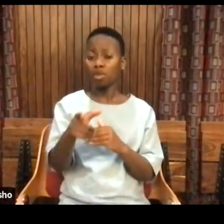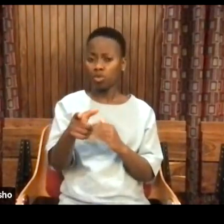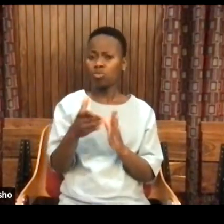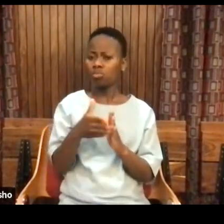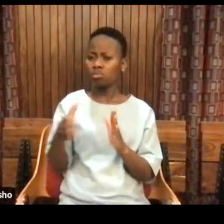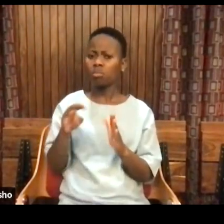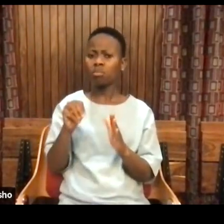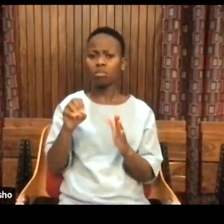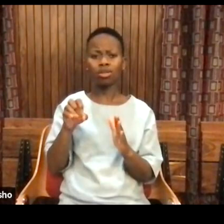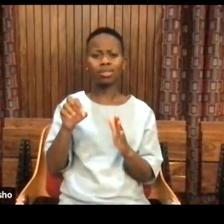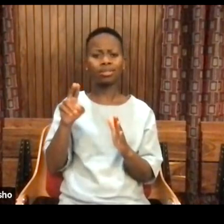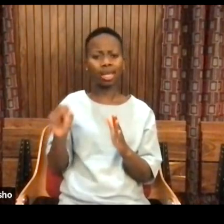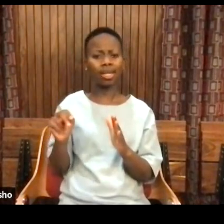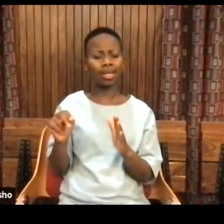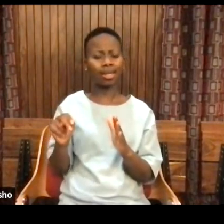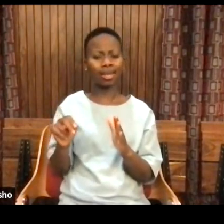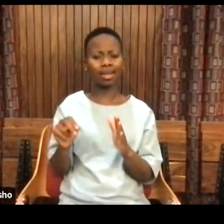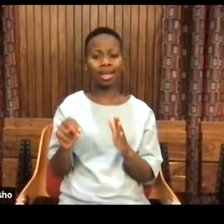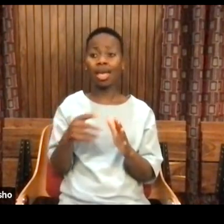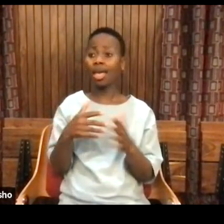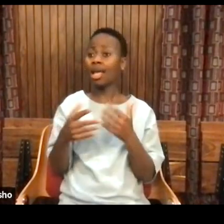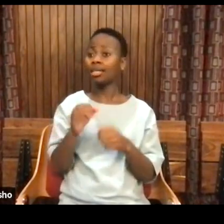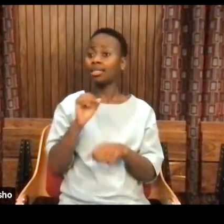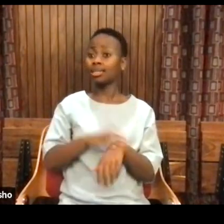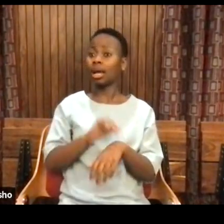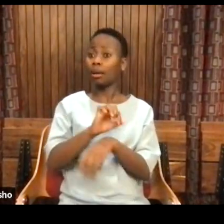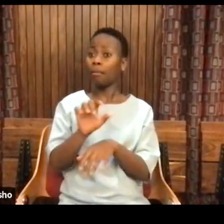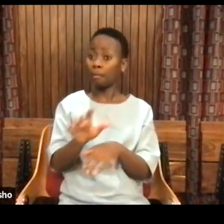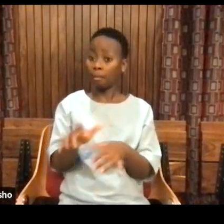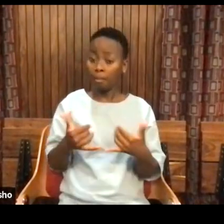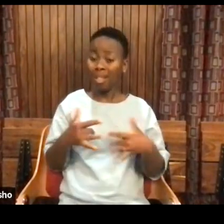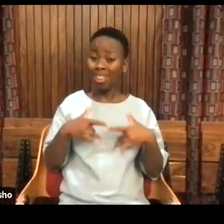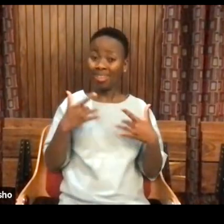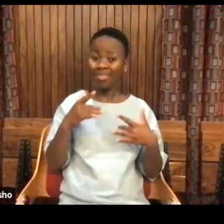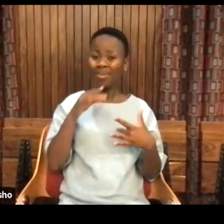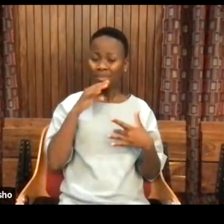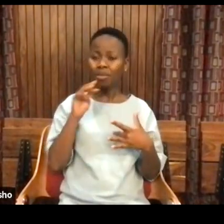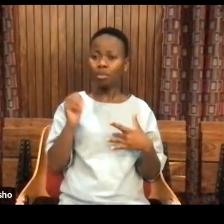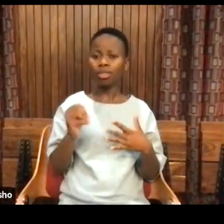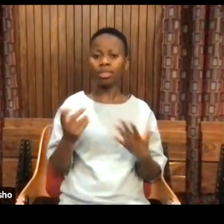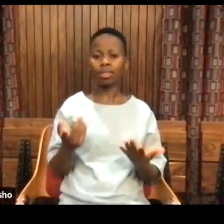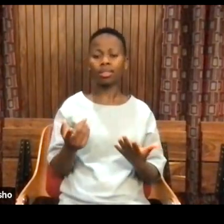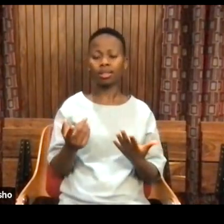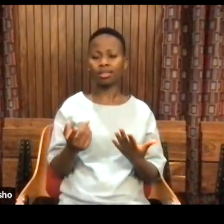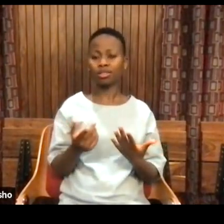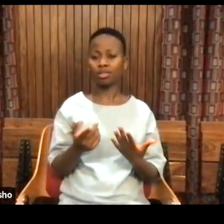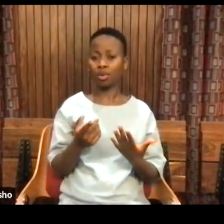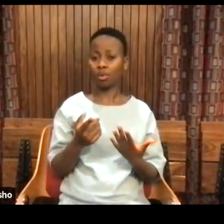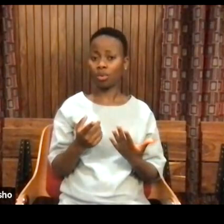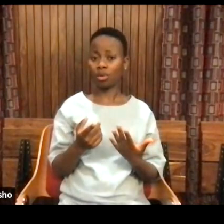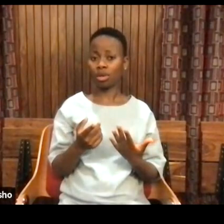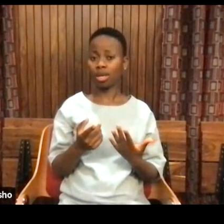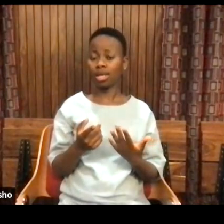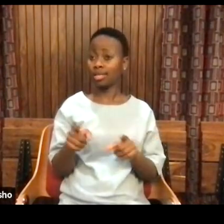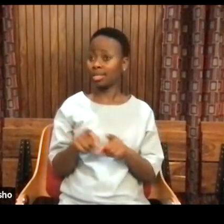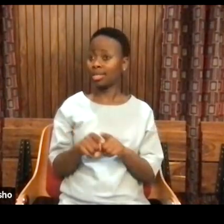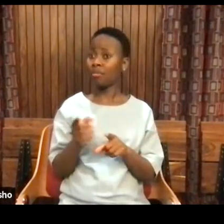as you, I mean, the idea that when you meet a person from another part of the world, they're in the modern and you're not as bizarre.